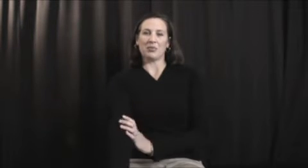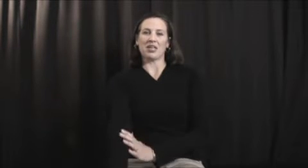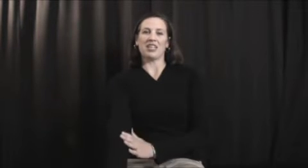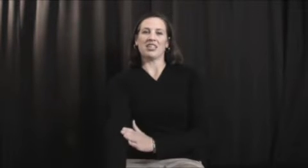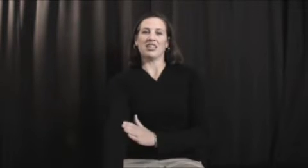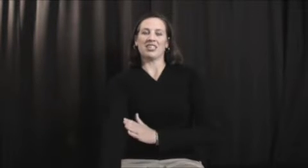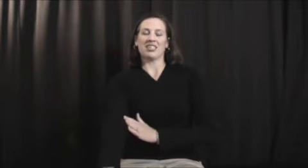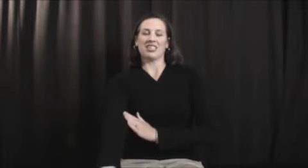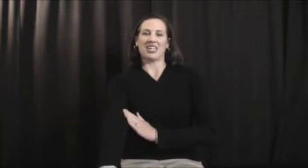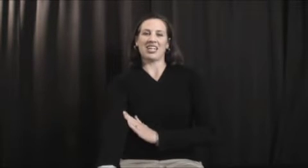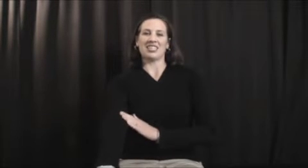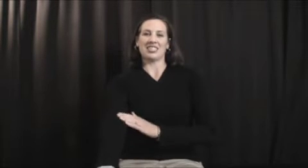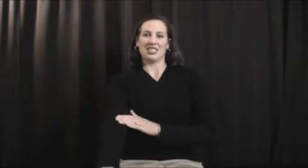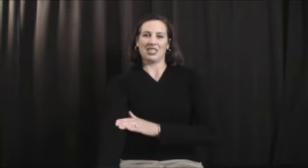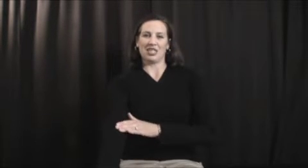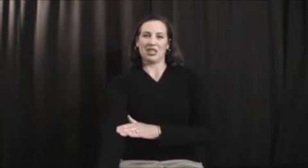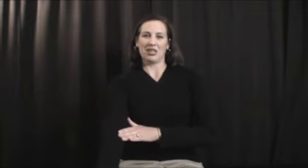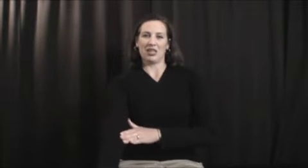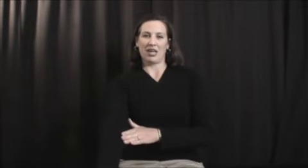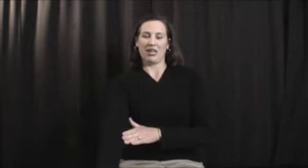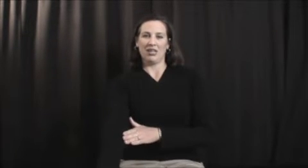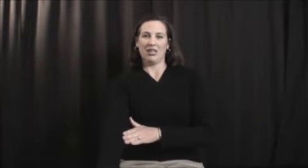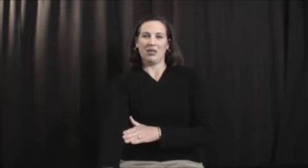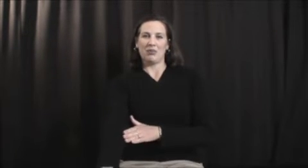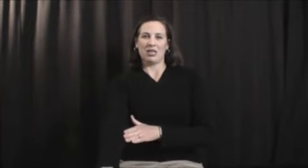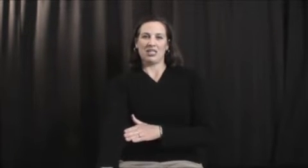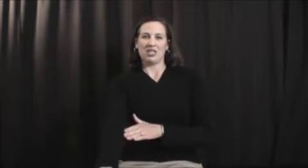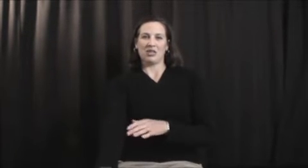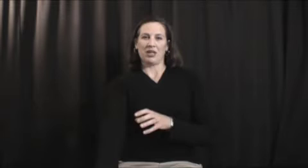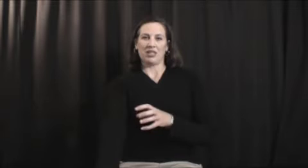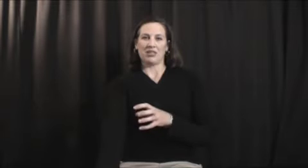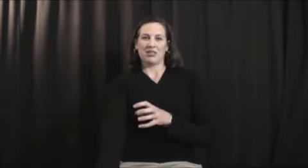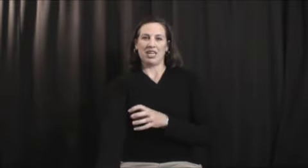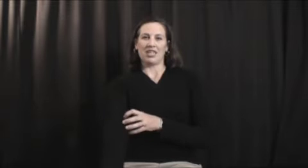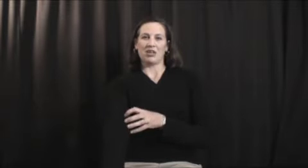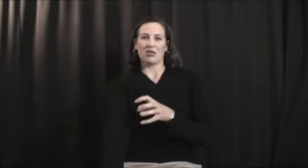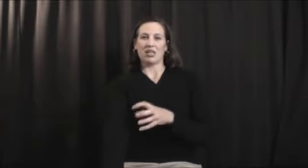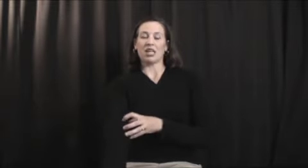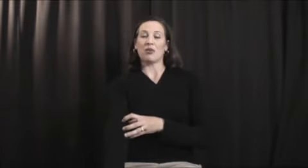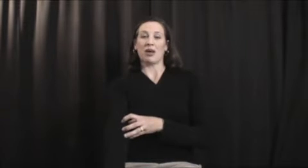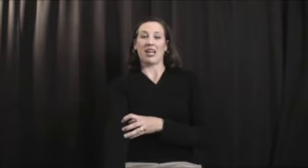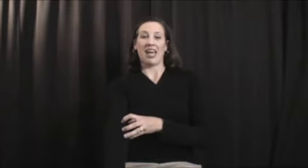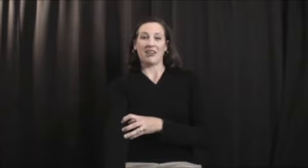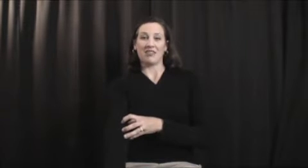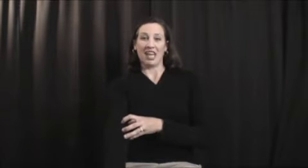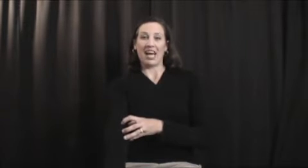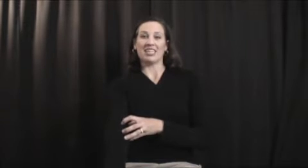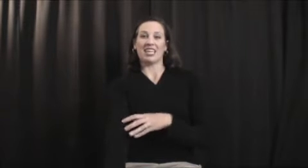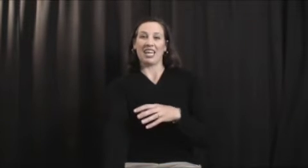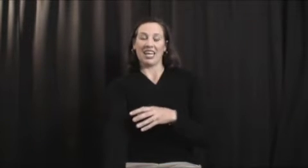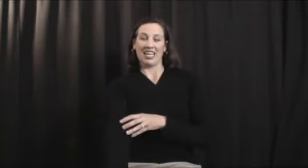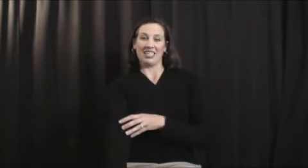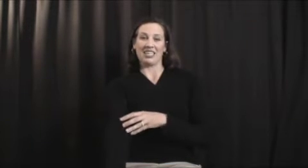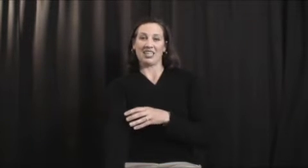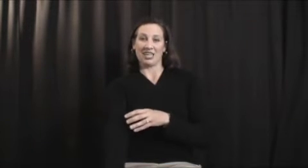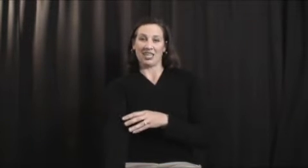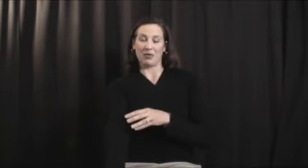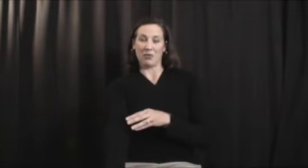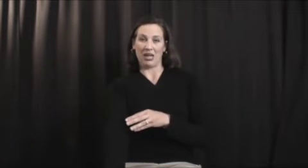epicondylitis since in the message you had stated you think you might have that and that it might,